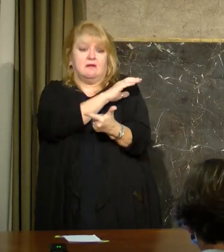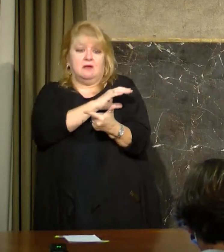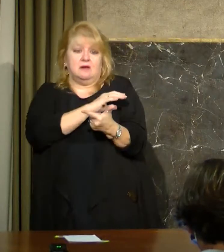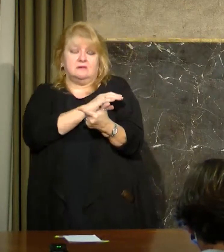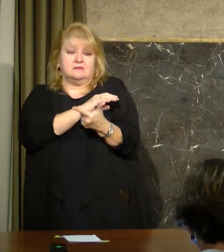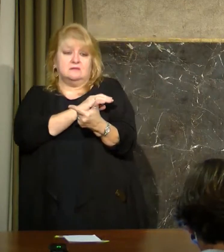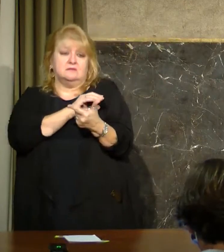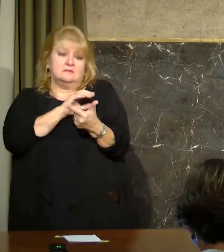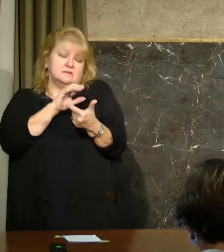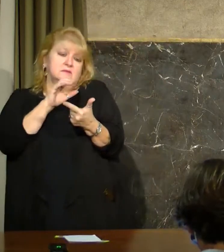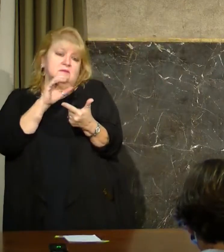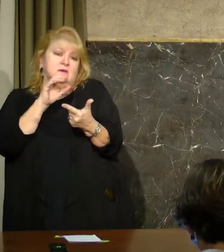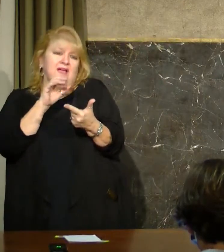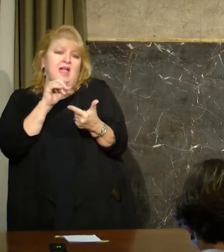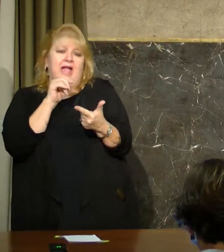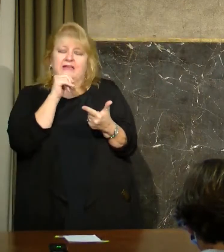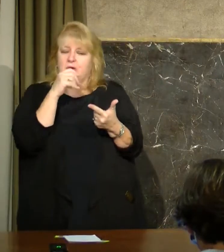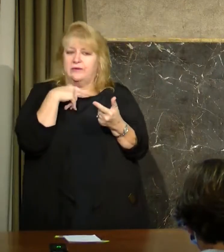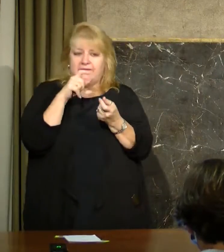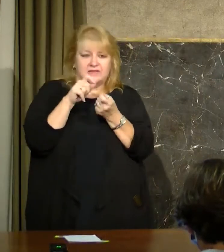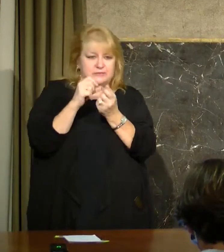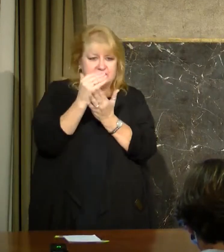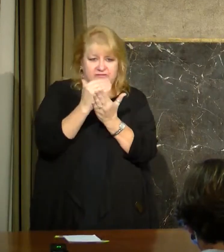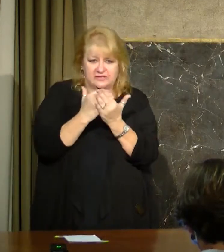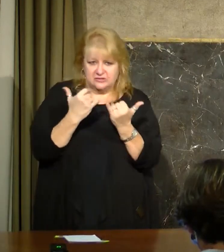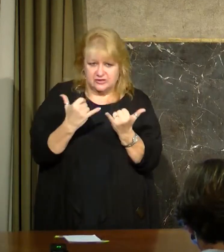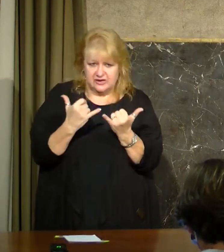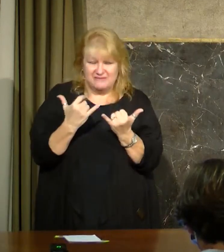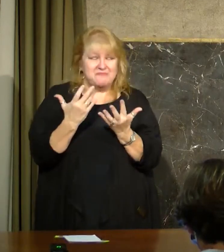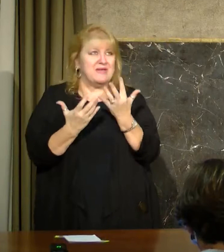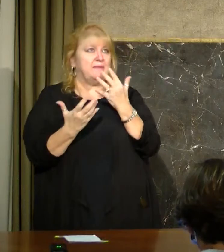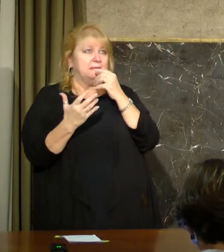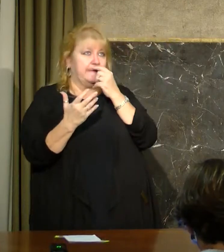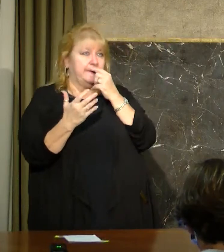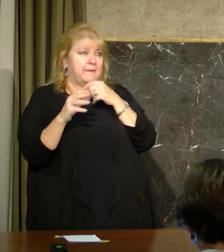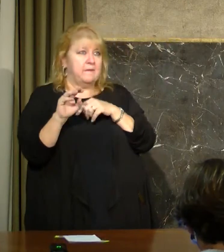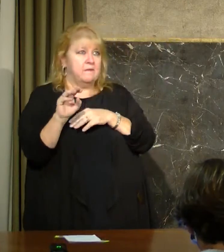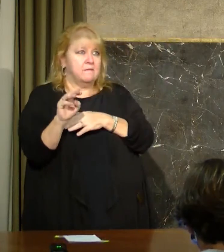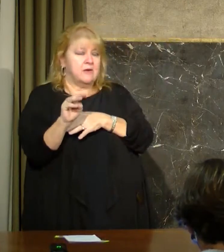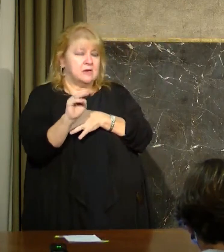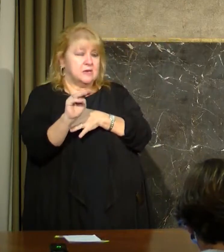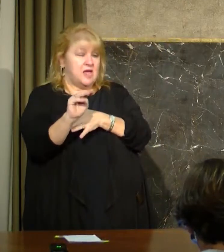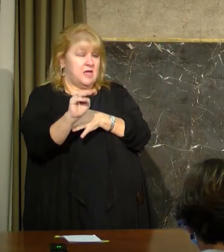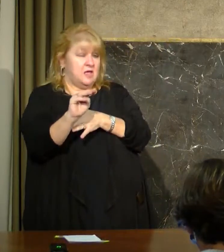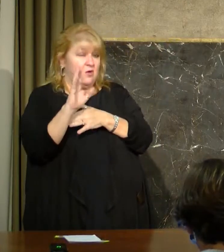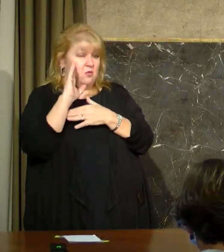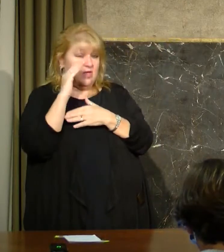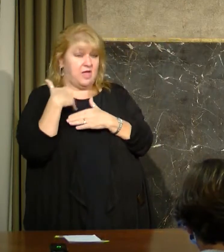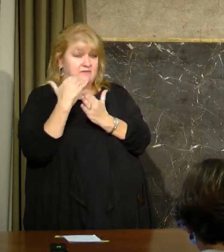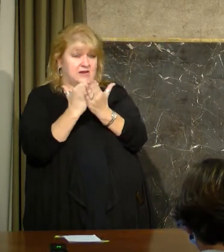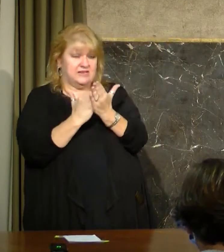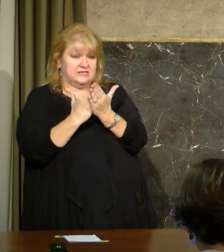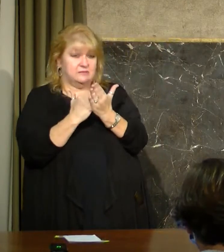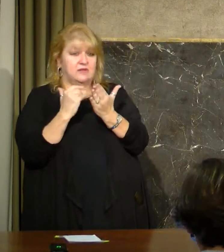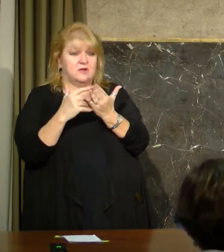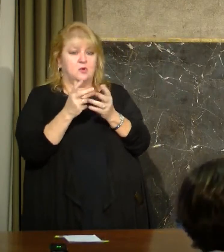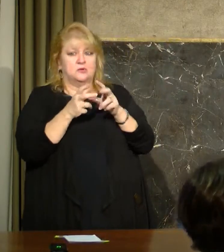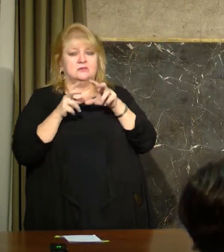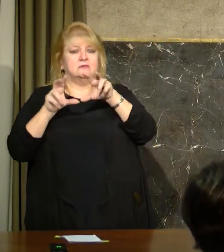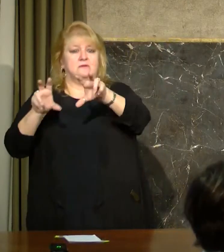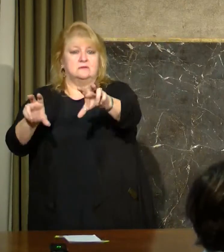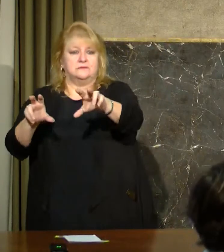We won't have the specific list for you at the latest on Monday. We hope to have it earlier than that. But that's the bucket that's going to go to those two entities.